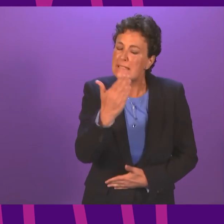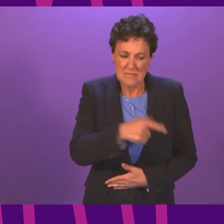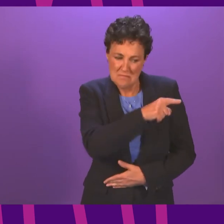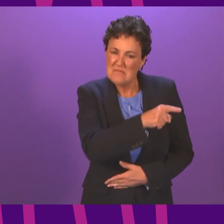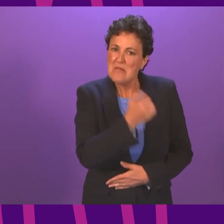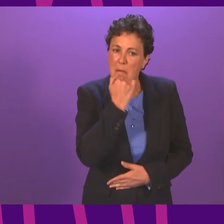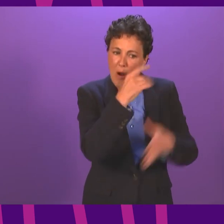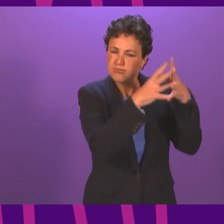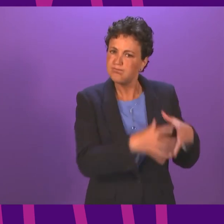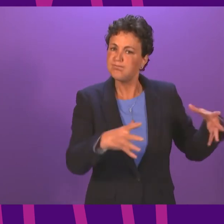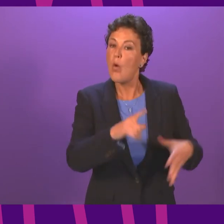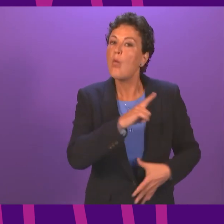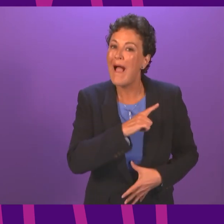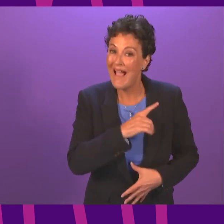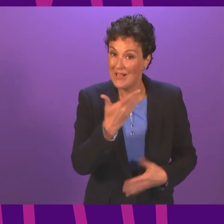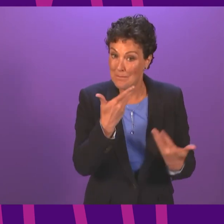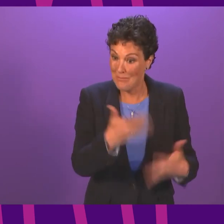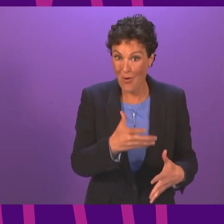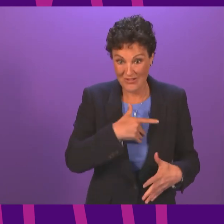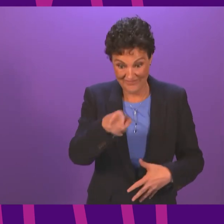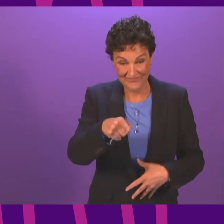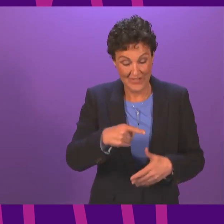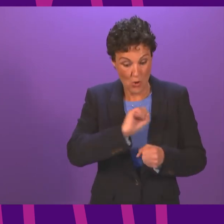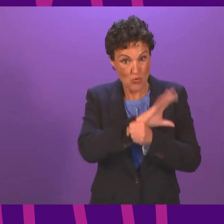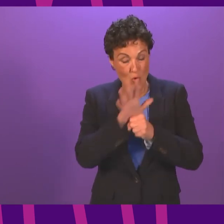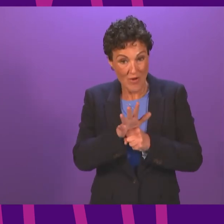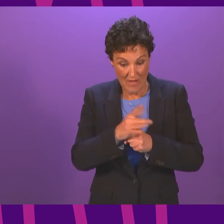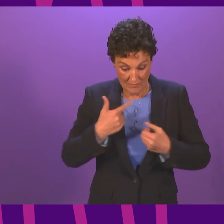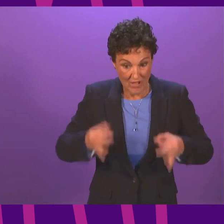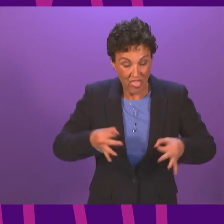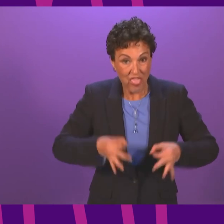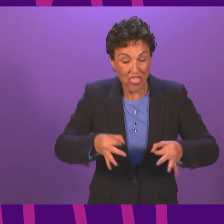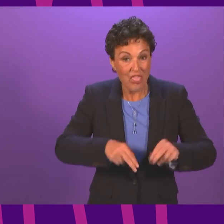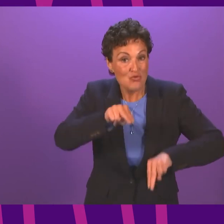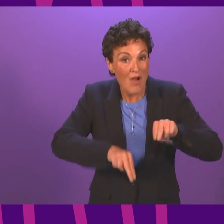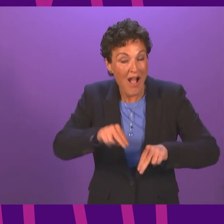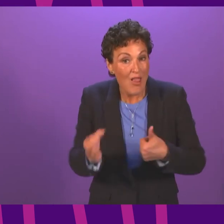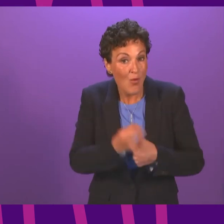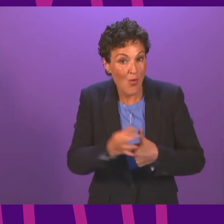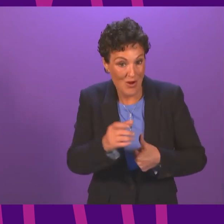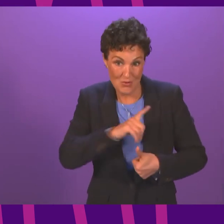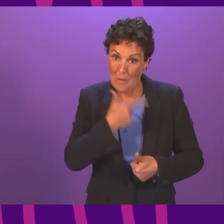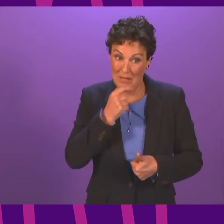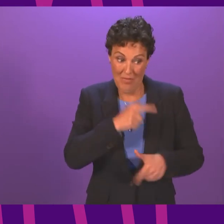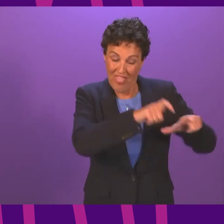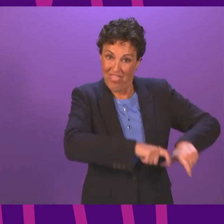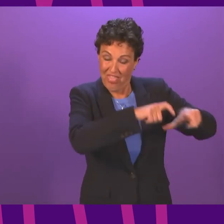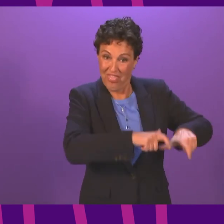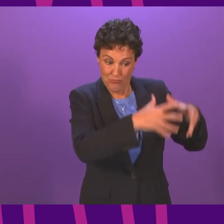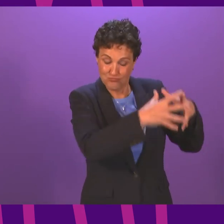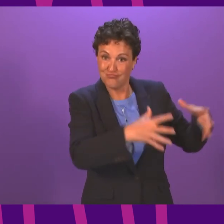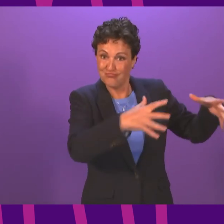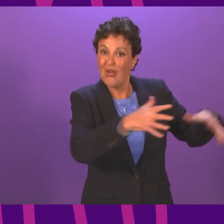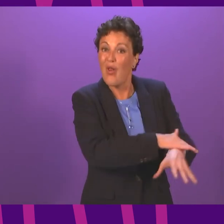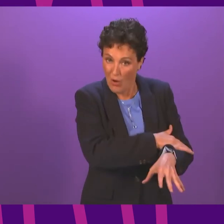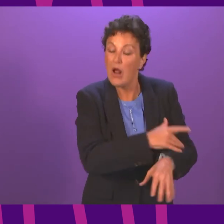prisoners held on remand is the backlog of cases created by the pandemic and we are committed to helping the justice services recover and